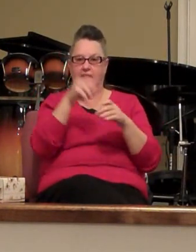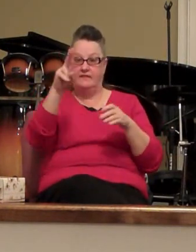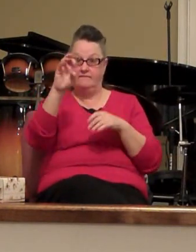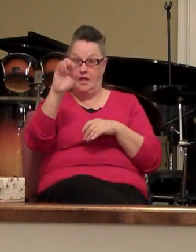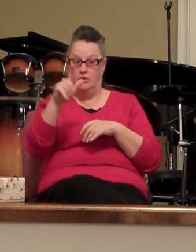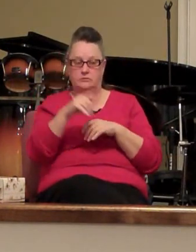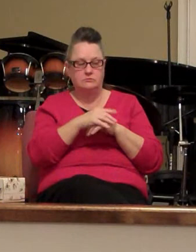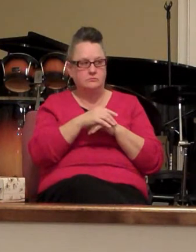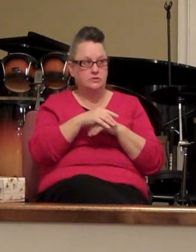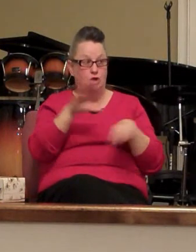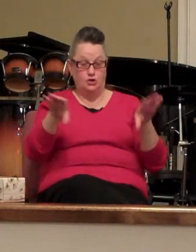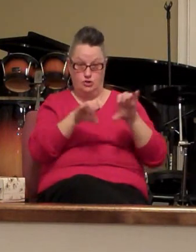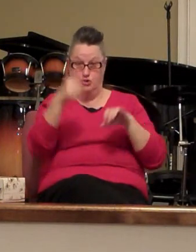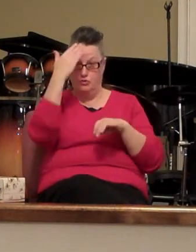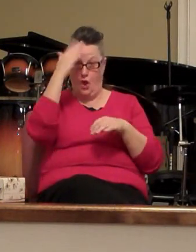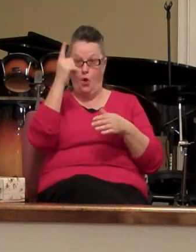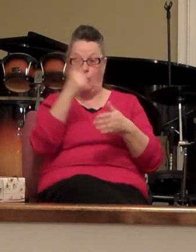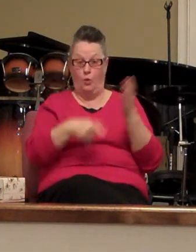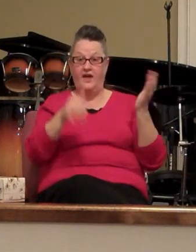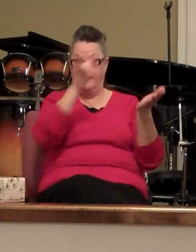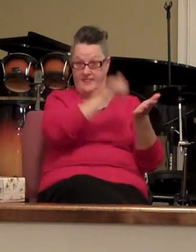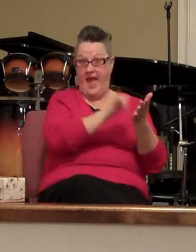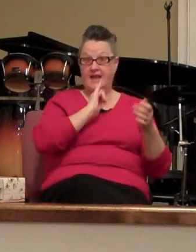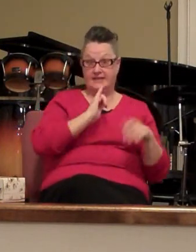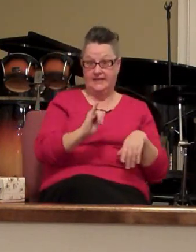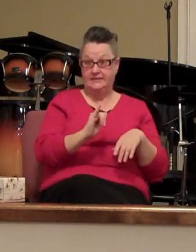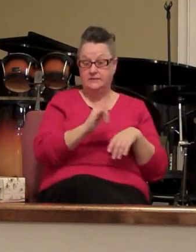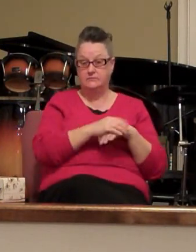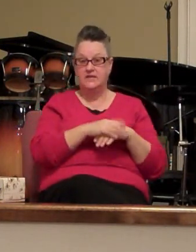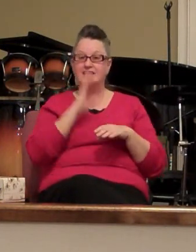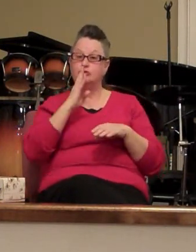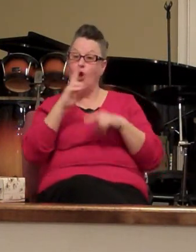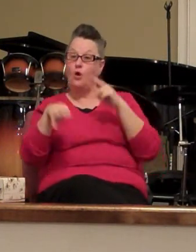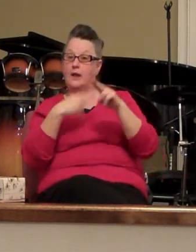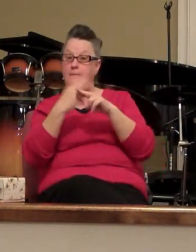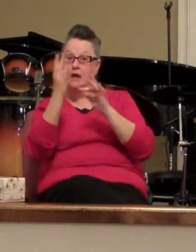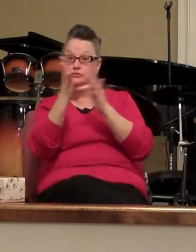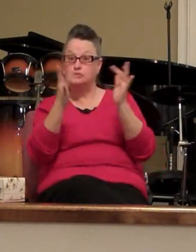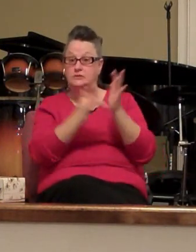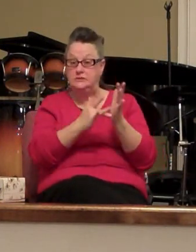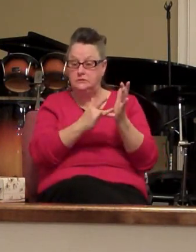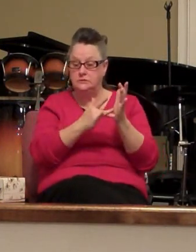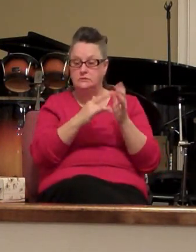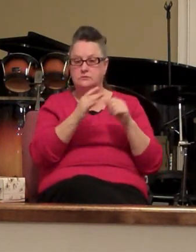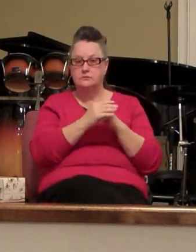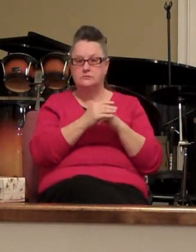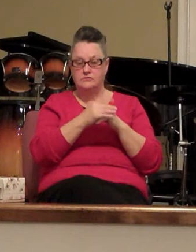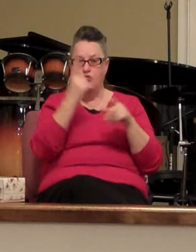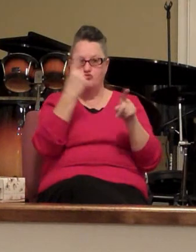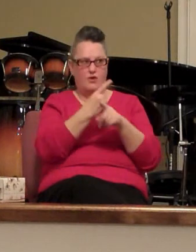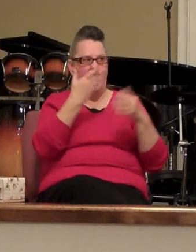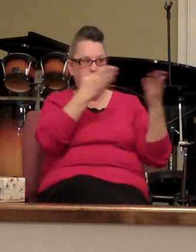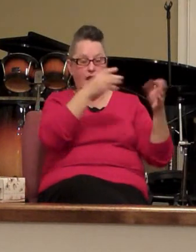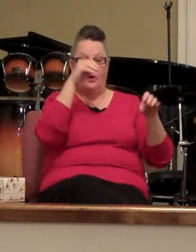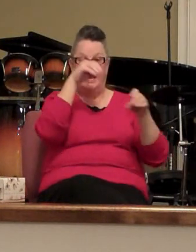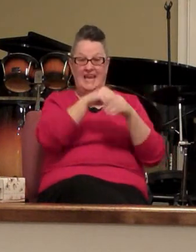Do you know what that is? It's talking about Jesus right there in the veil